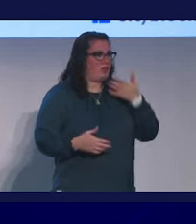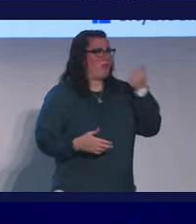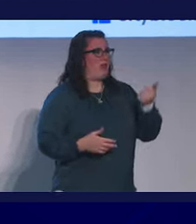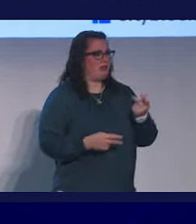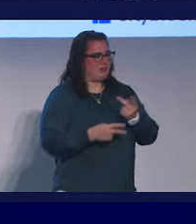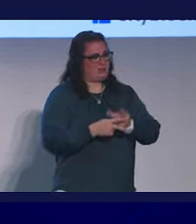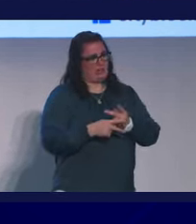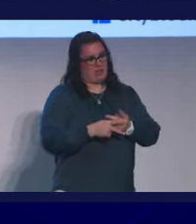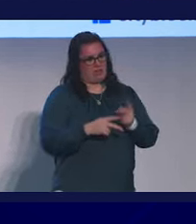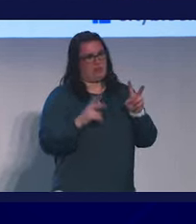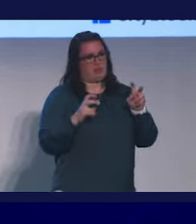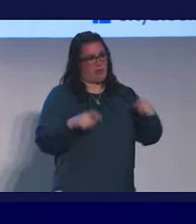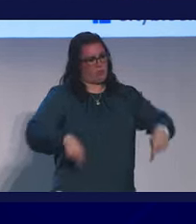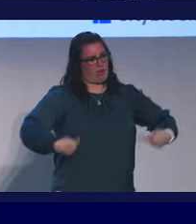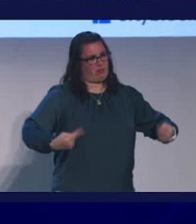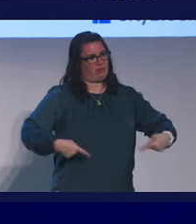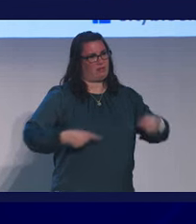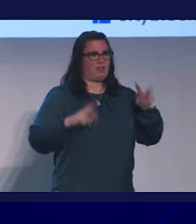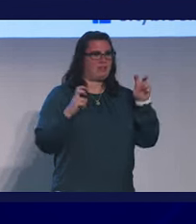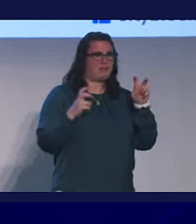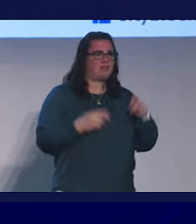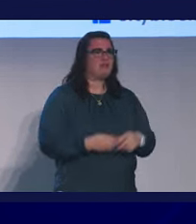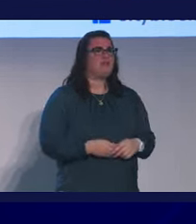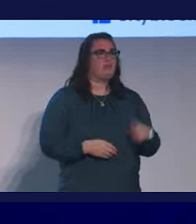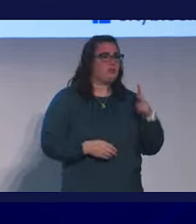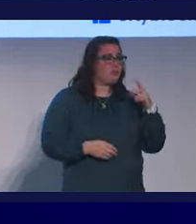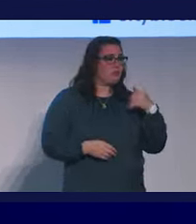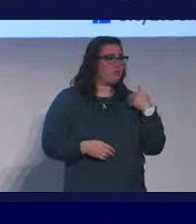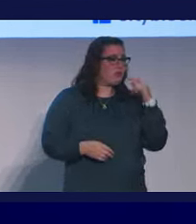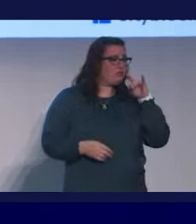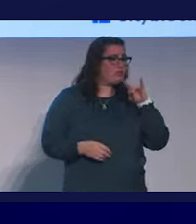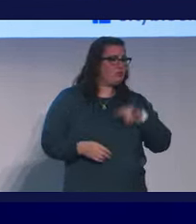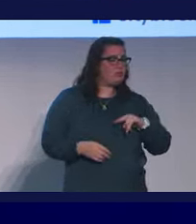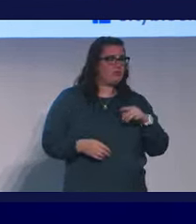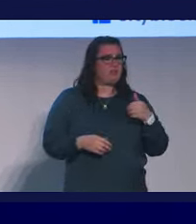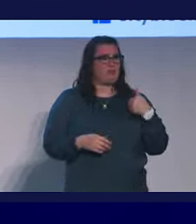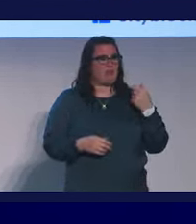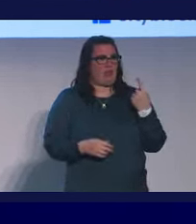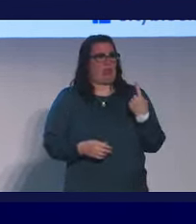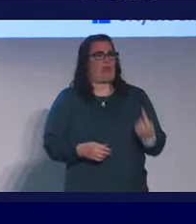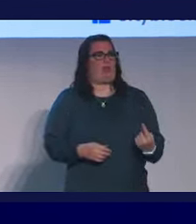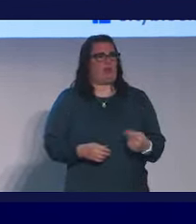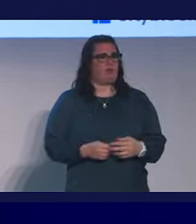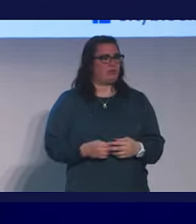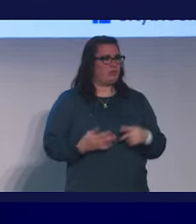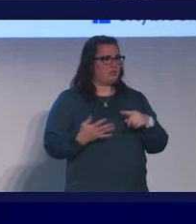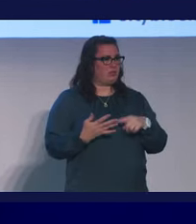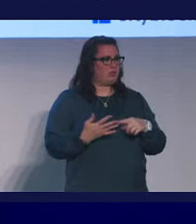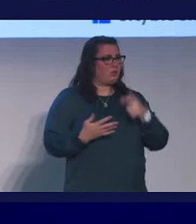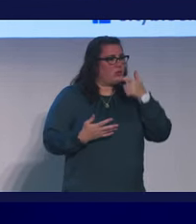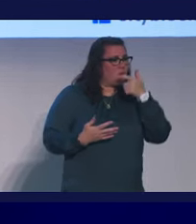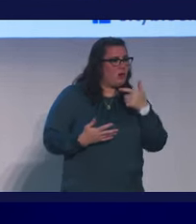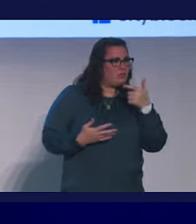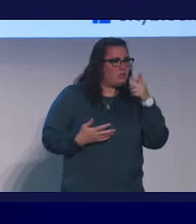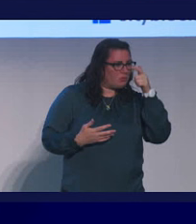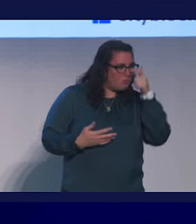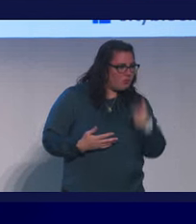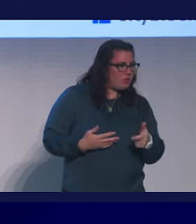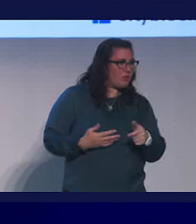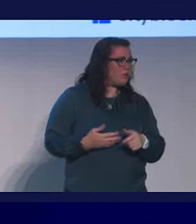to keep the wheels on the bus. She's got two young children. She's raising them alone. She watched her brother